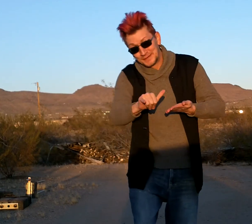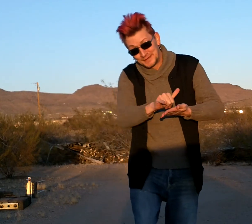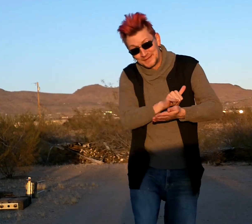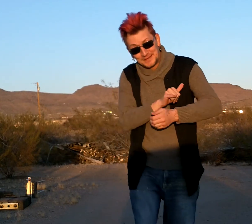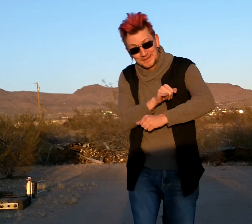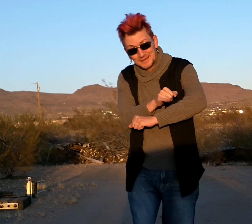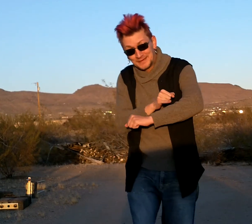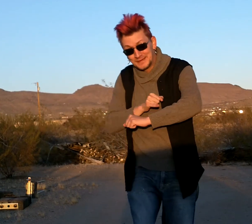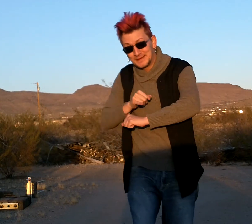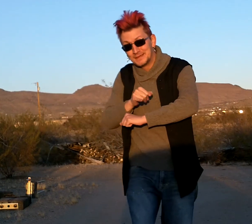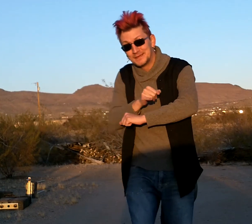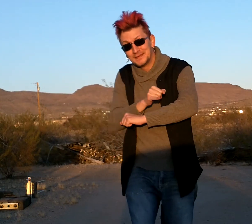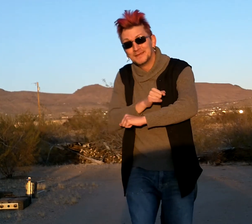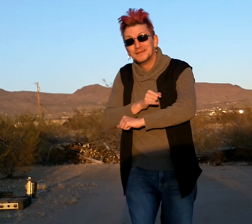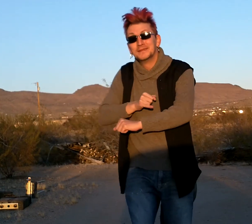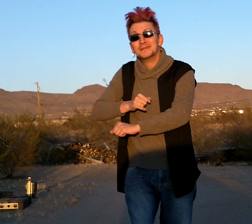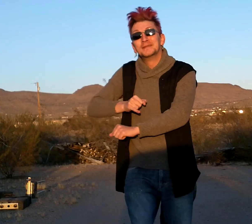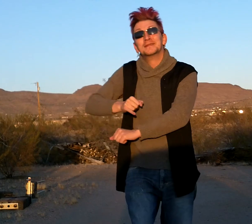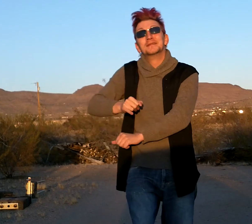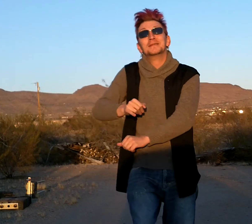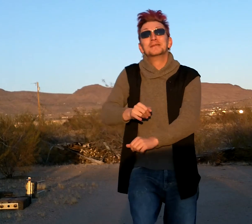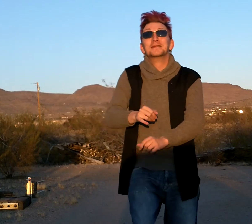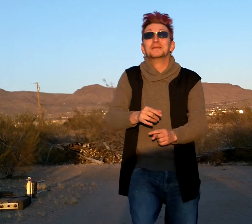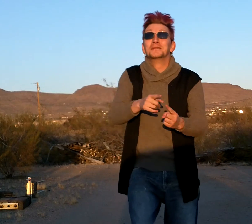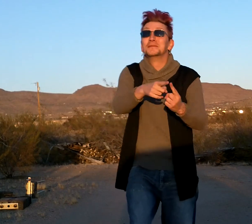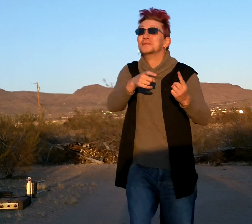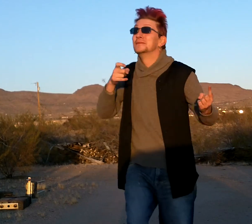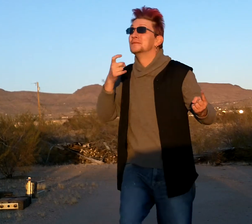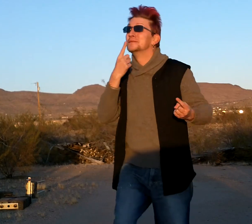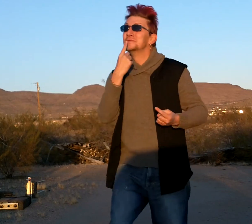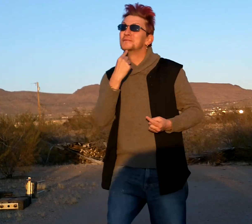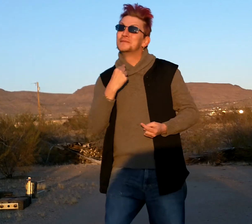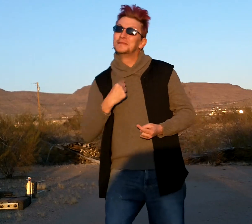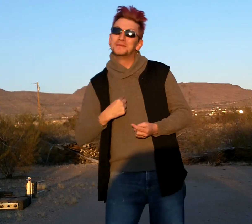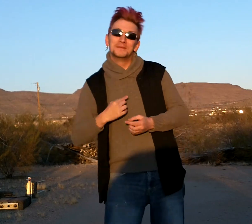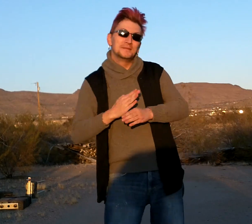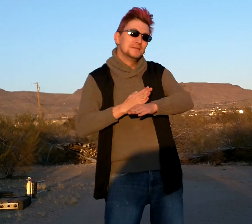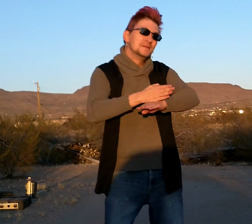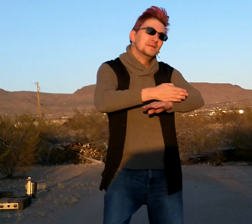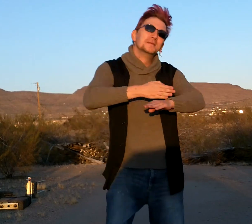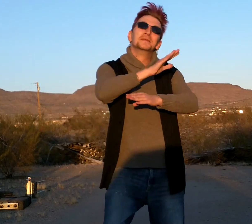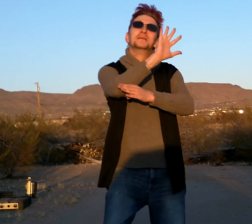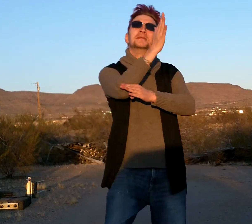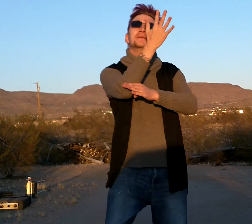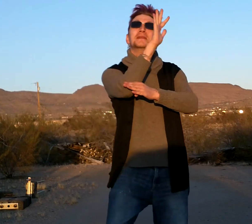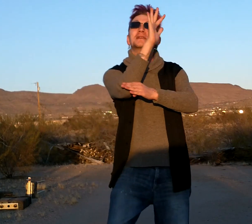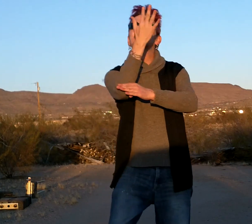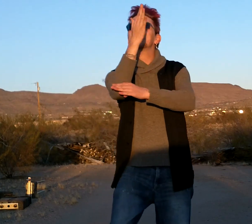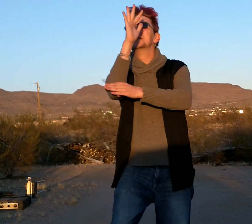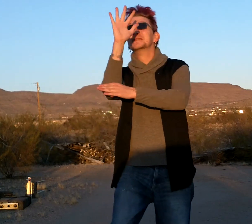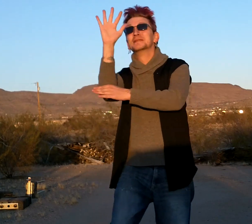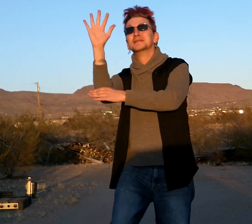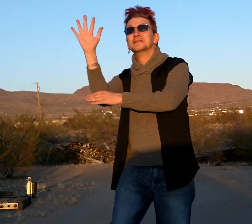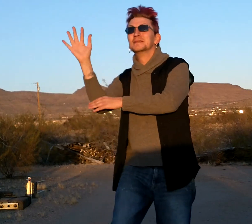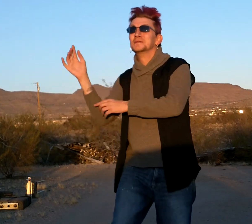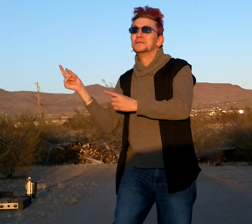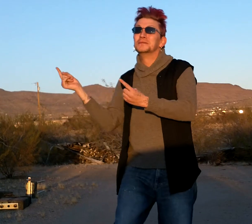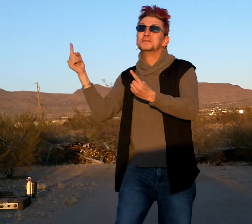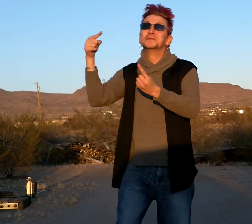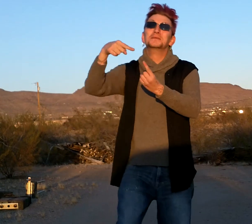Island, from the redwood forest to